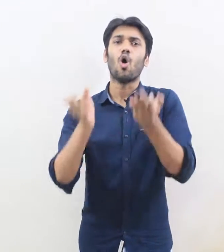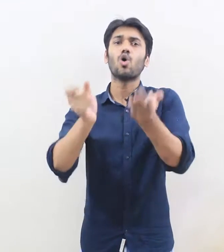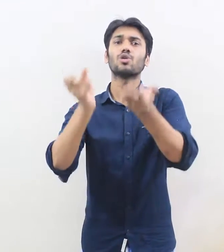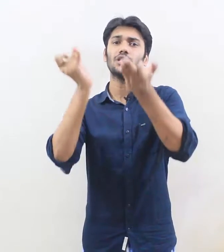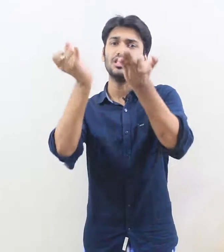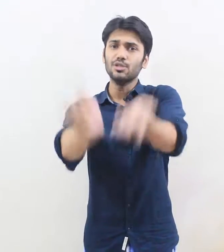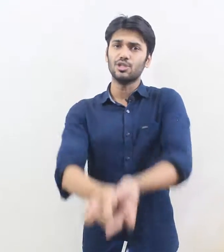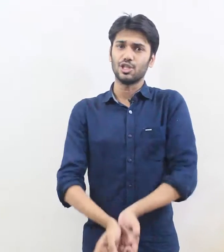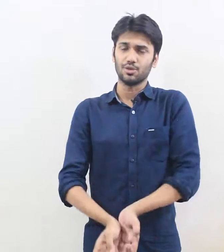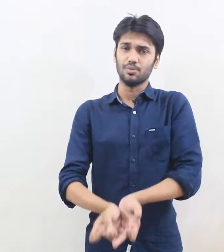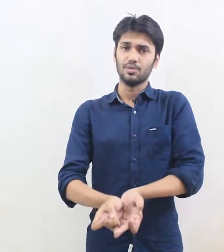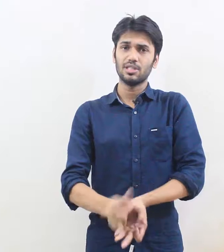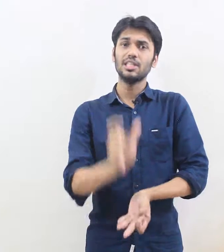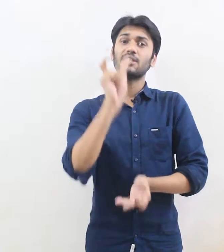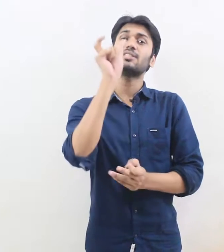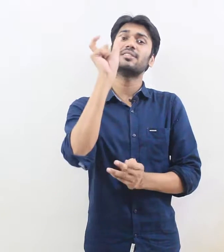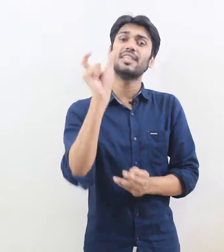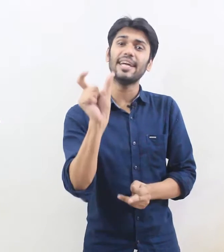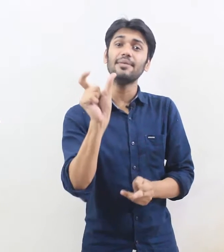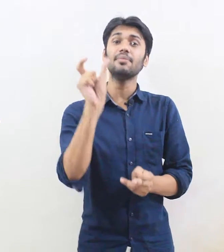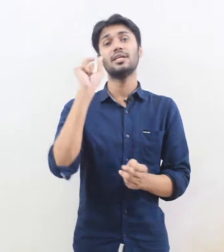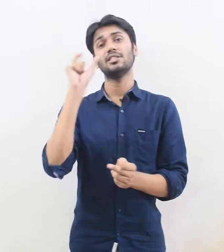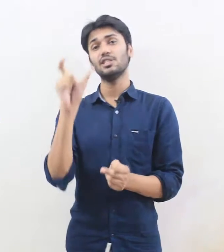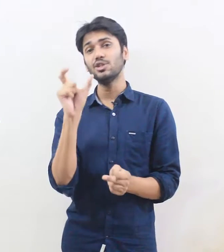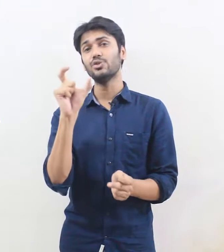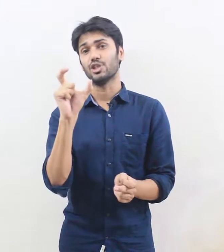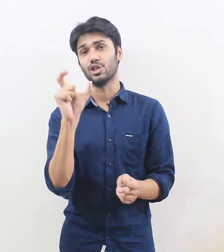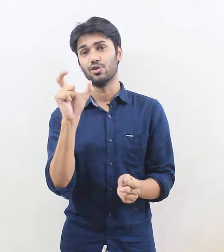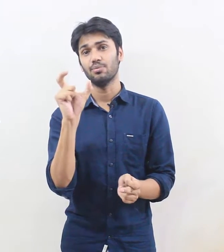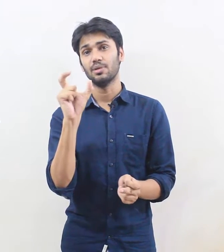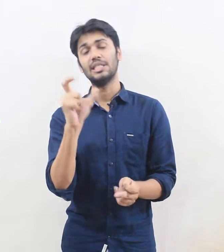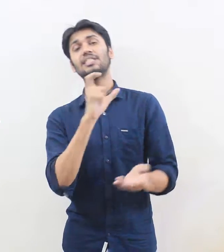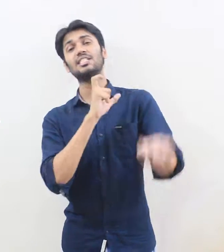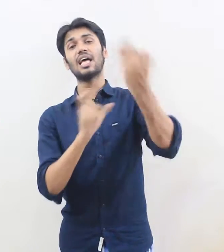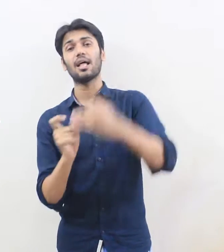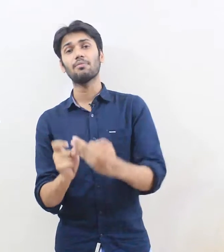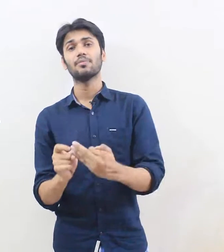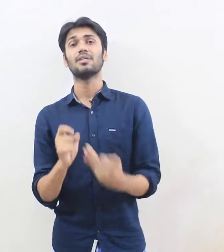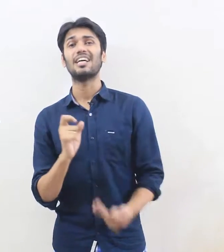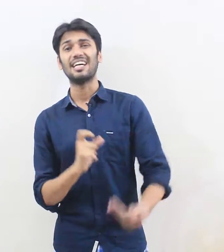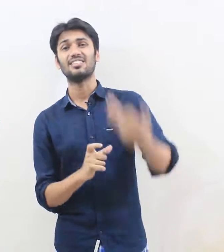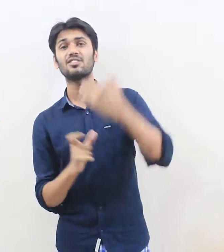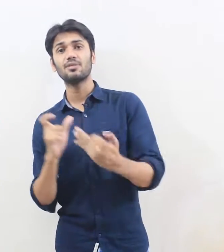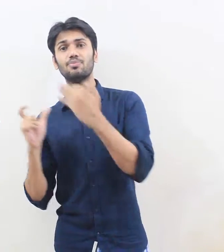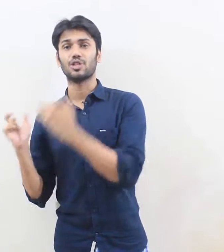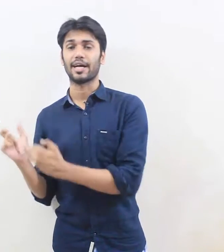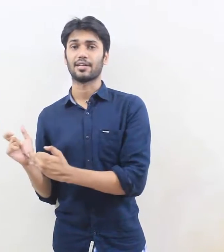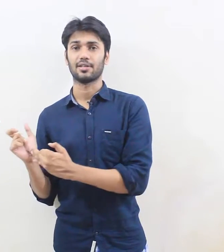on YouTube see this name YouTube itself is a subject